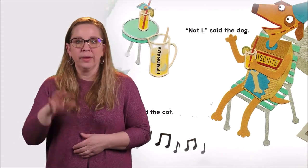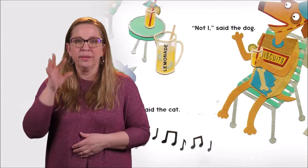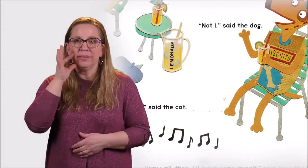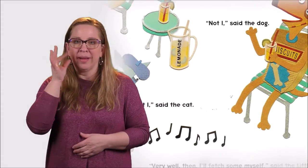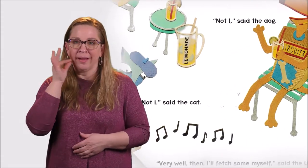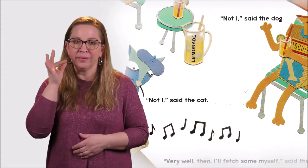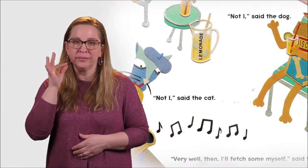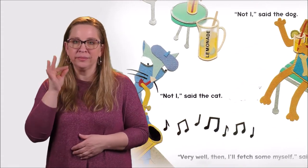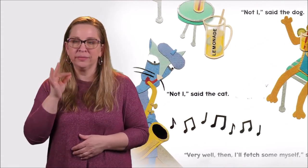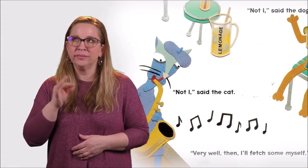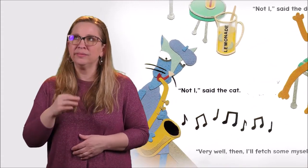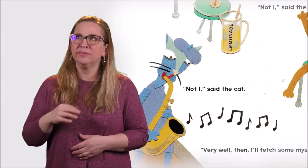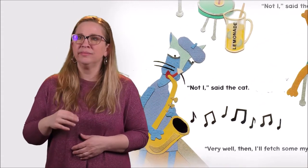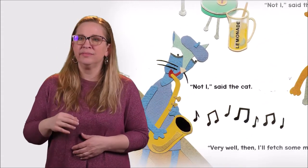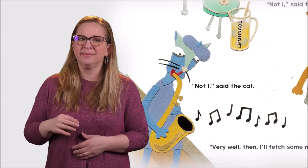Not I, said the cat.